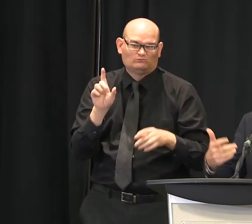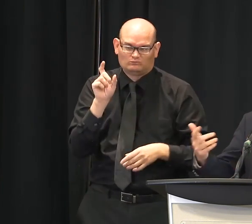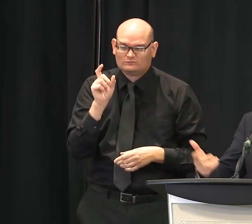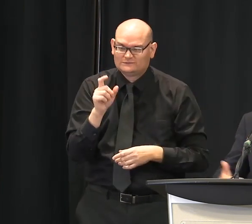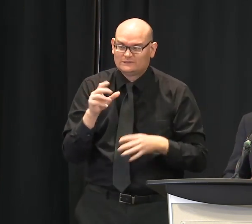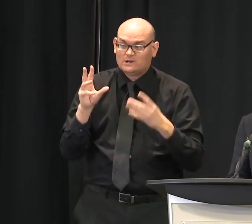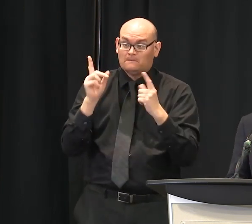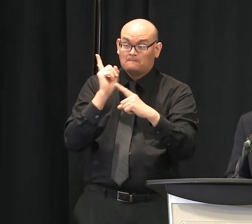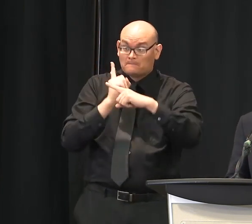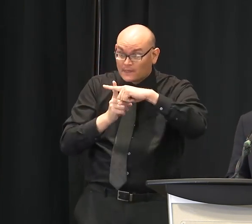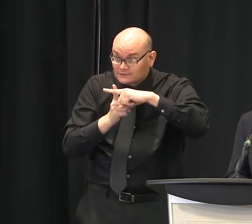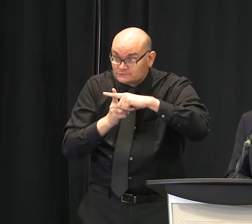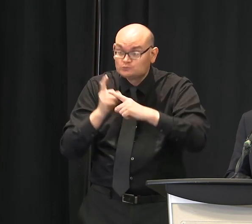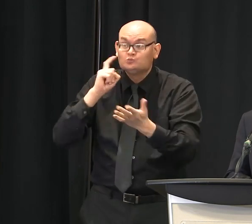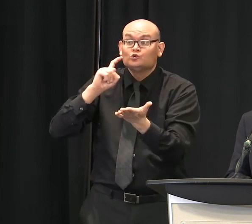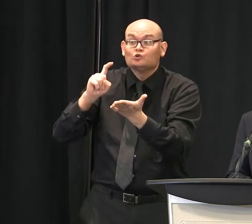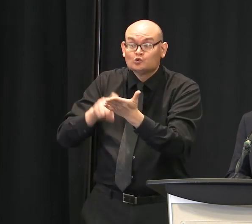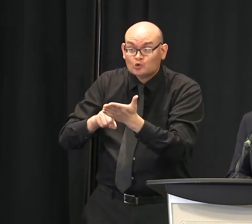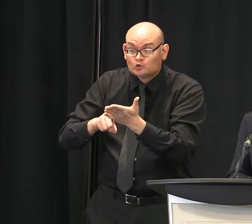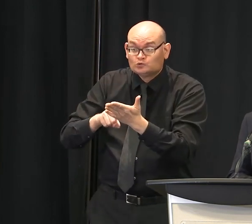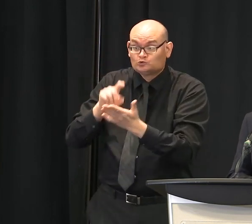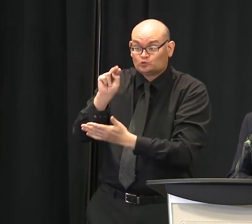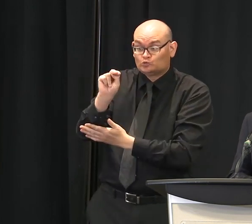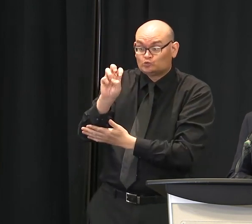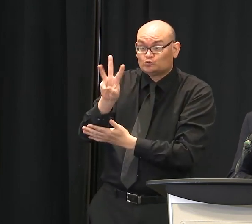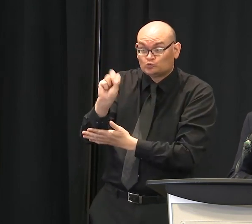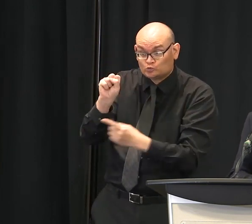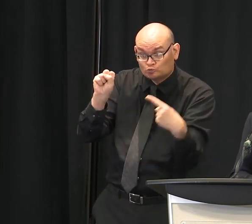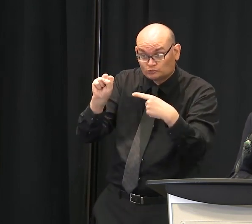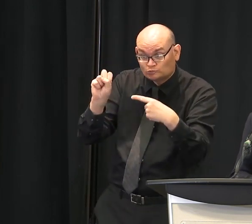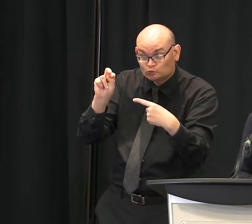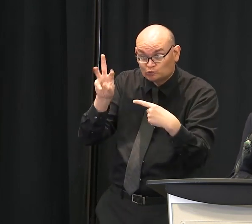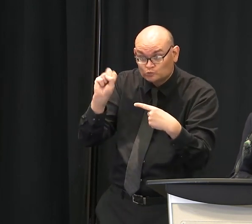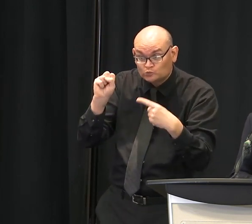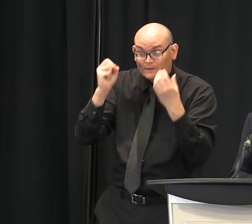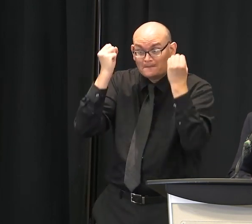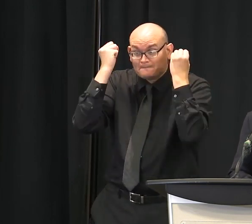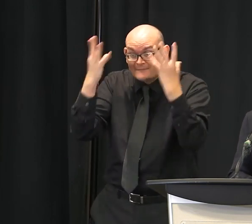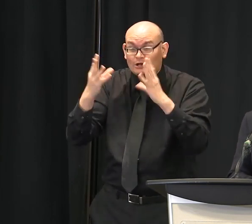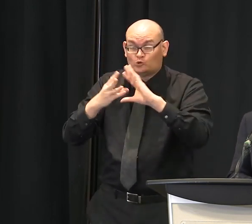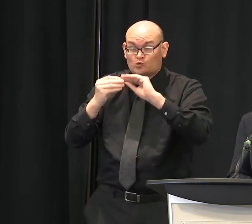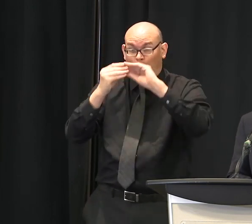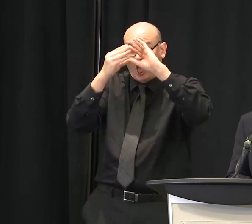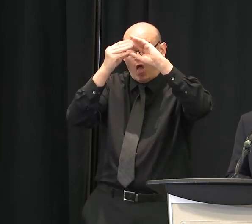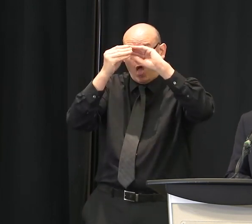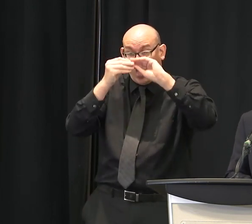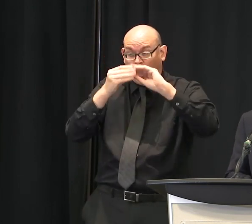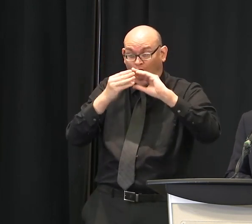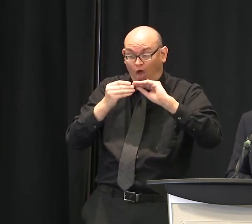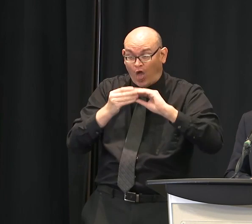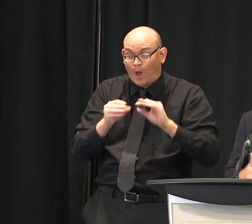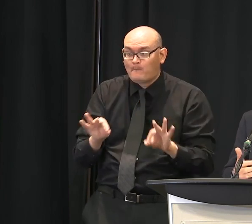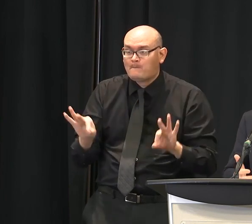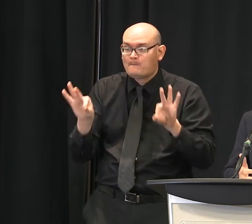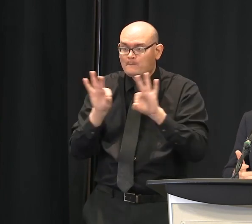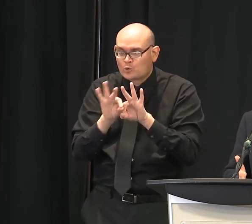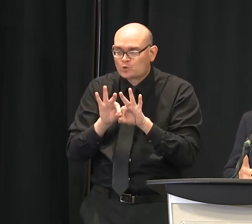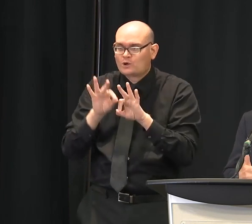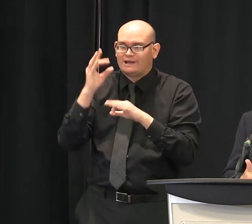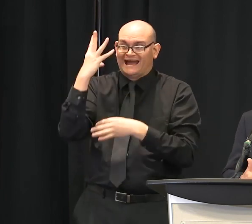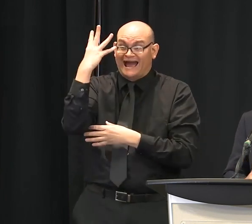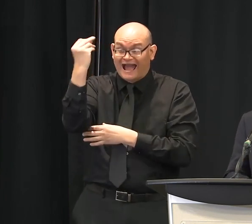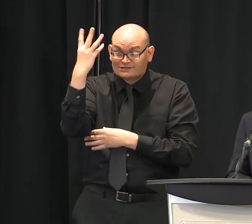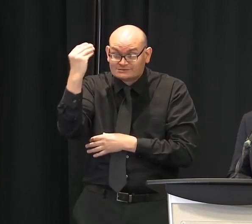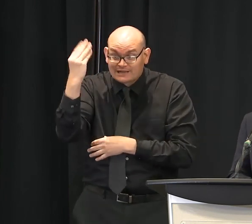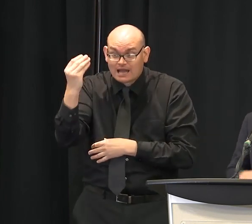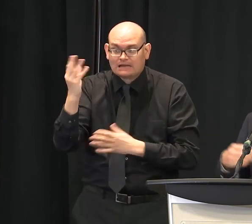learning about this virus as you go along. Now, this week there are a number of stories about the importance of being outside, that outside might be the safest place